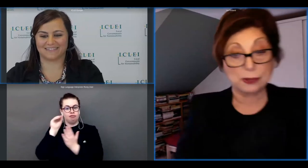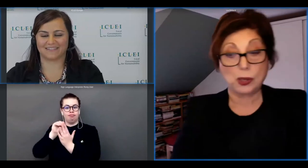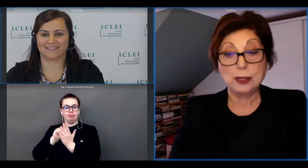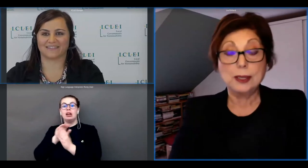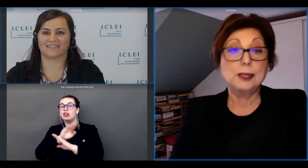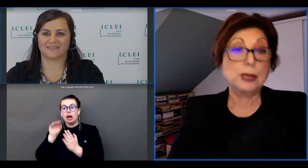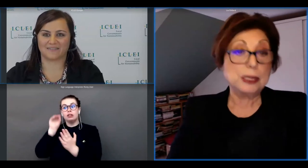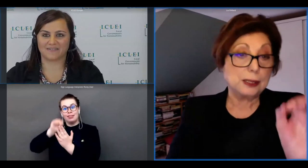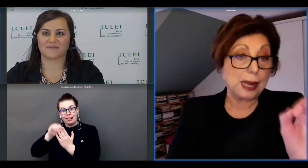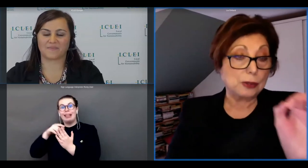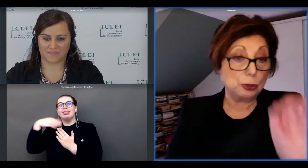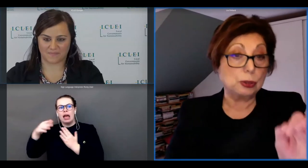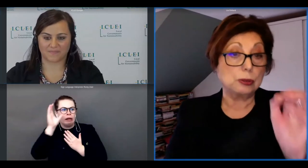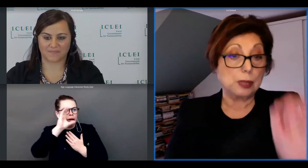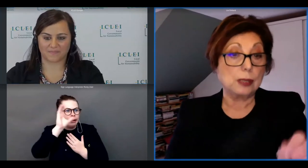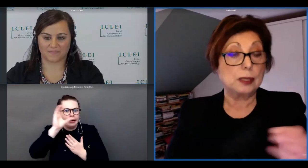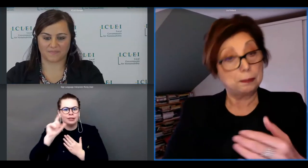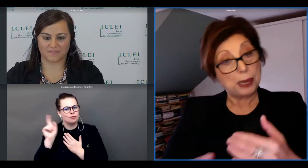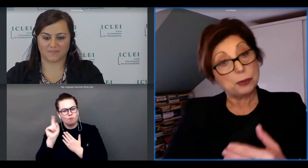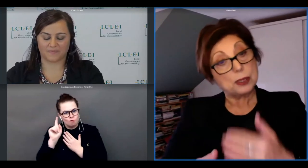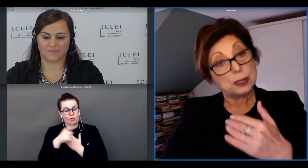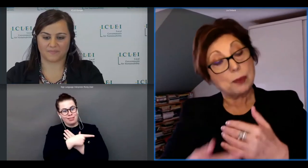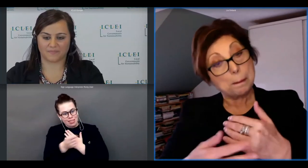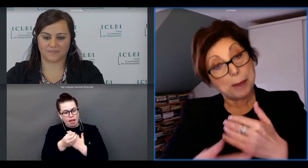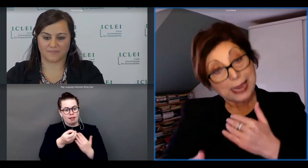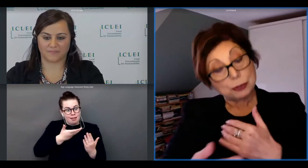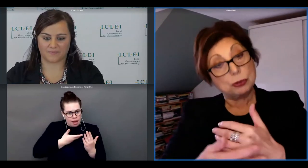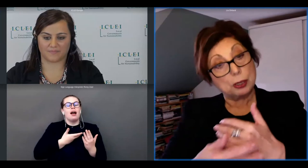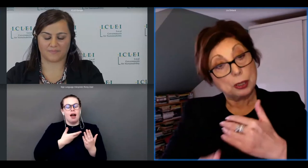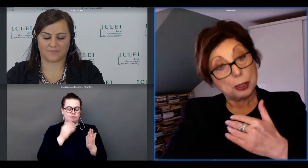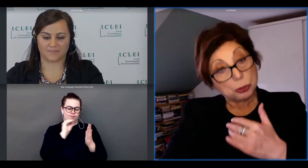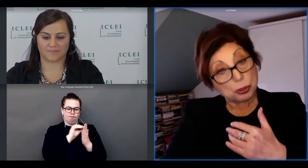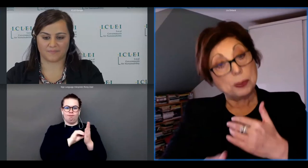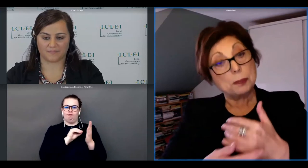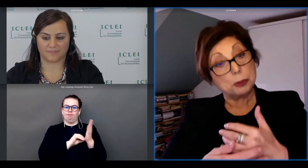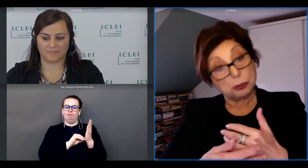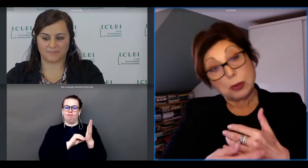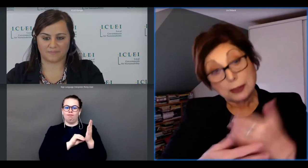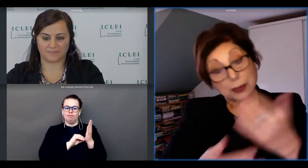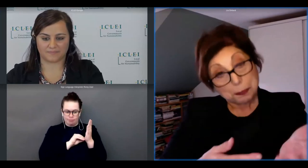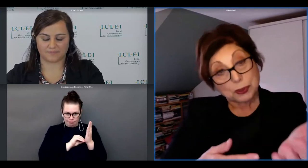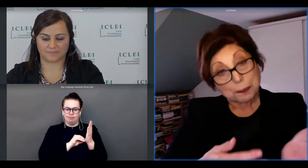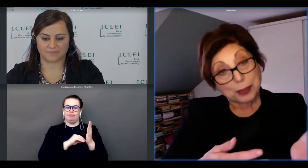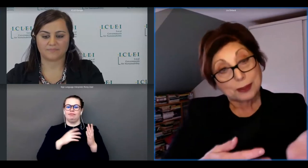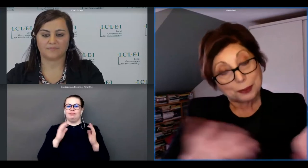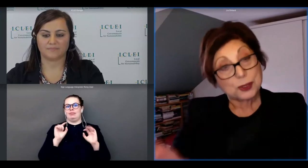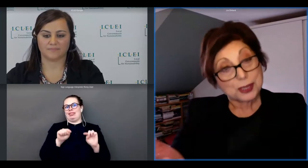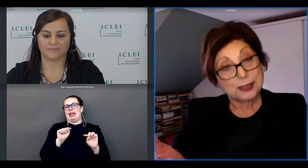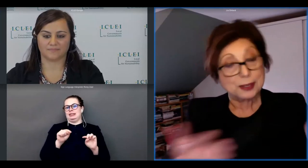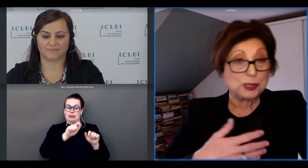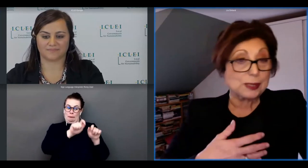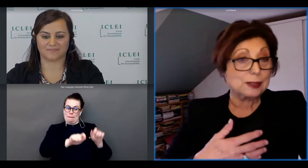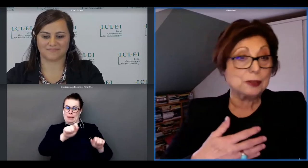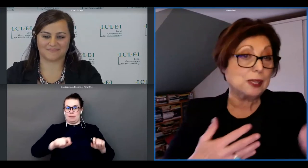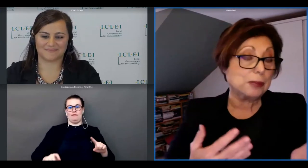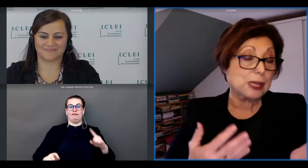etc so i need that notion that power is given back to the to the people who are the important part of the city